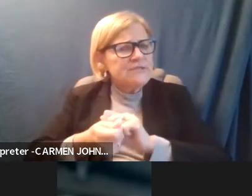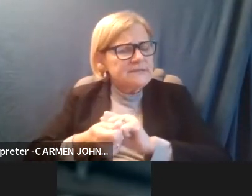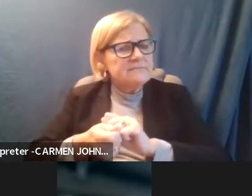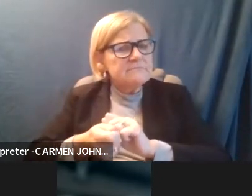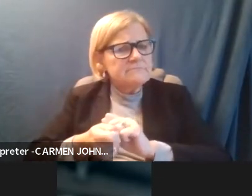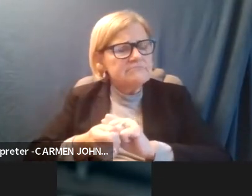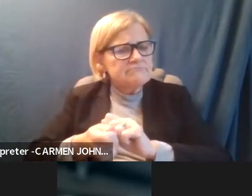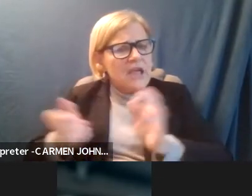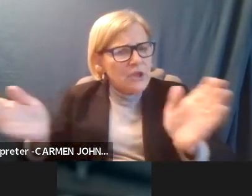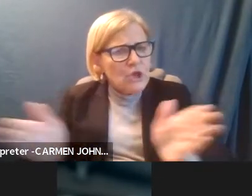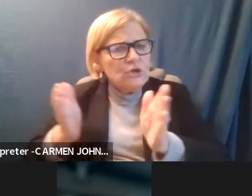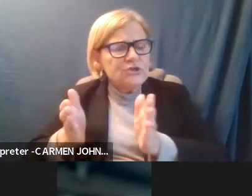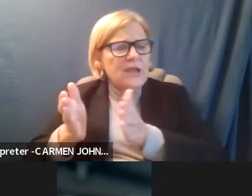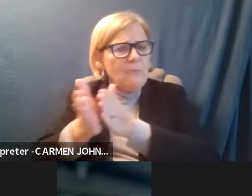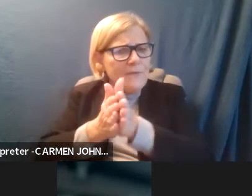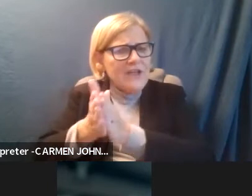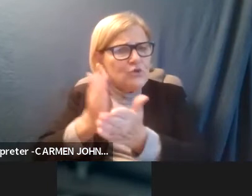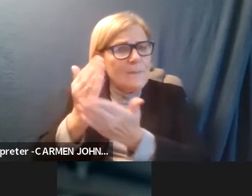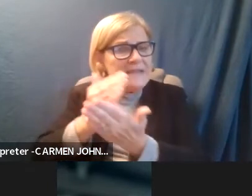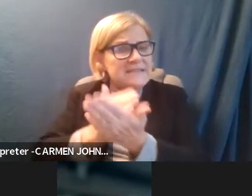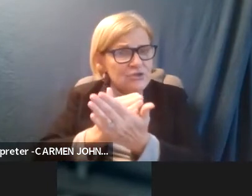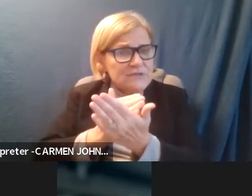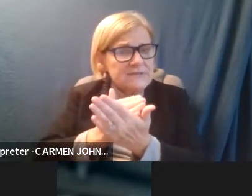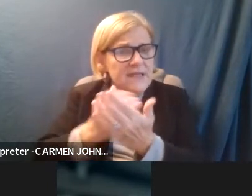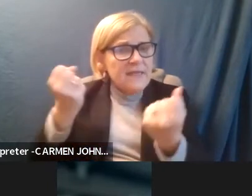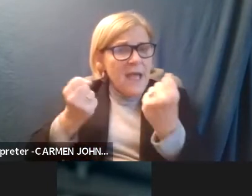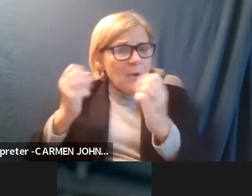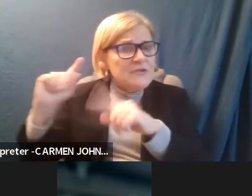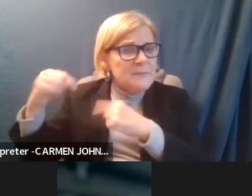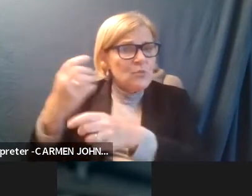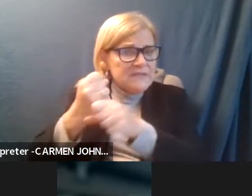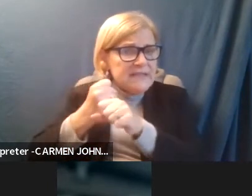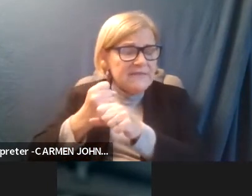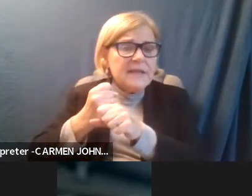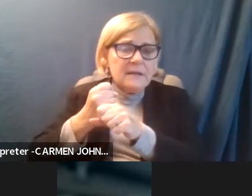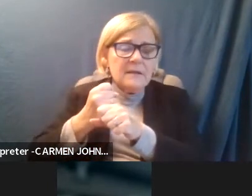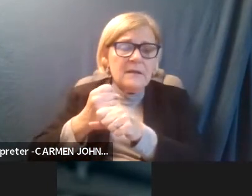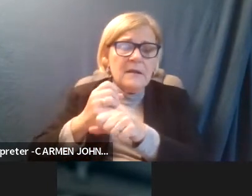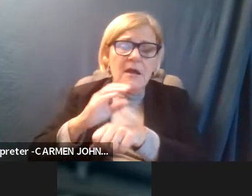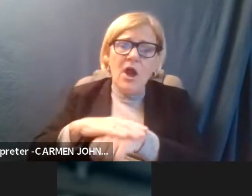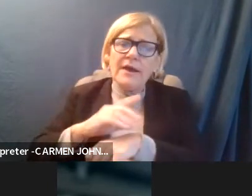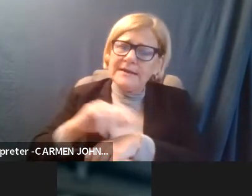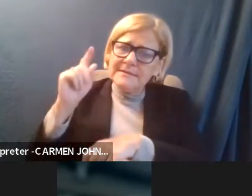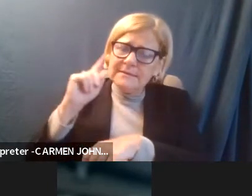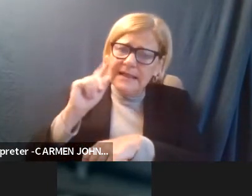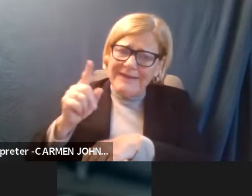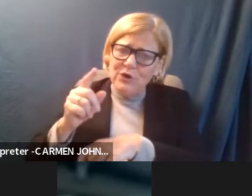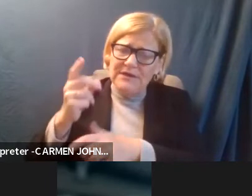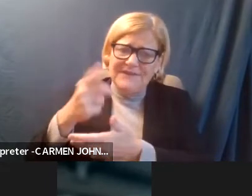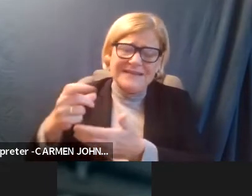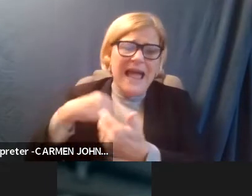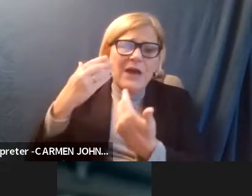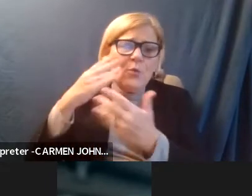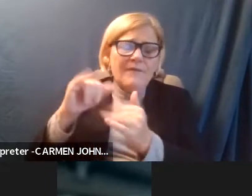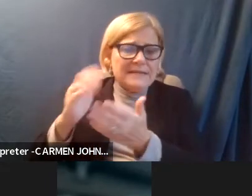motivational messages that operators have been receiving over our clever devices. And I don't know if